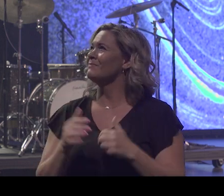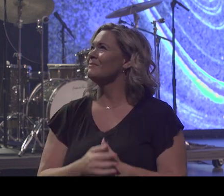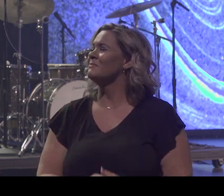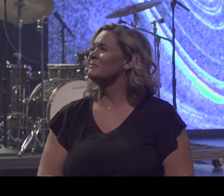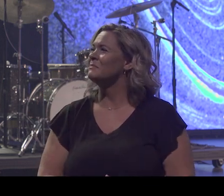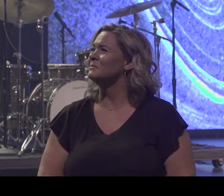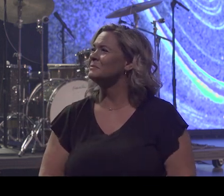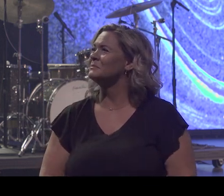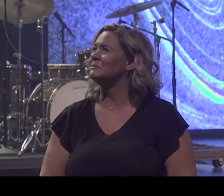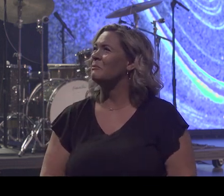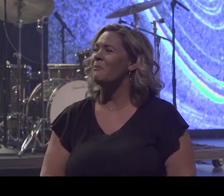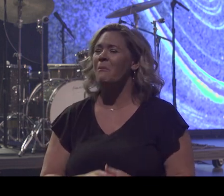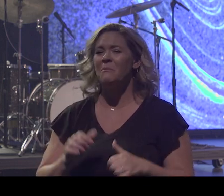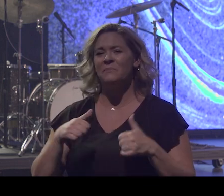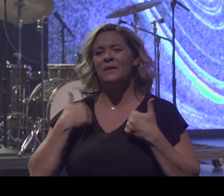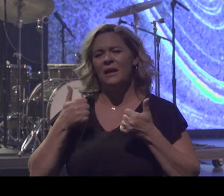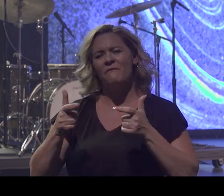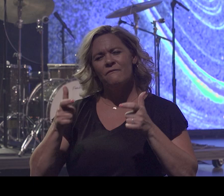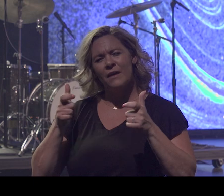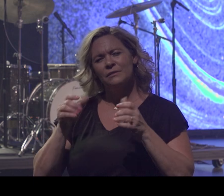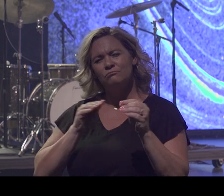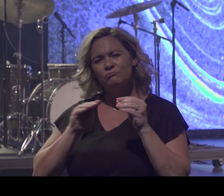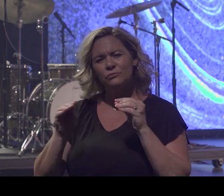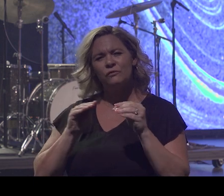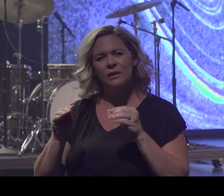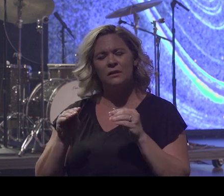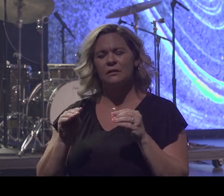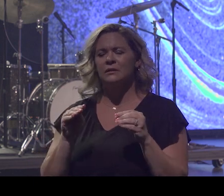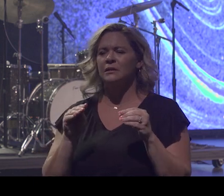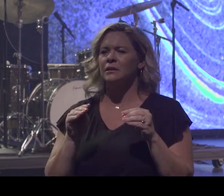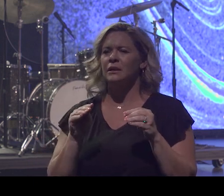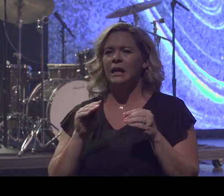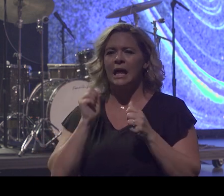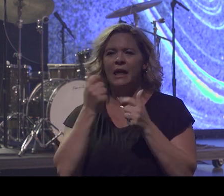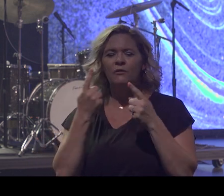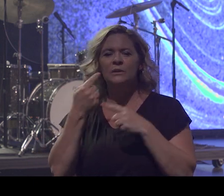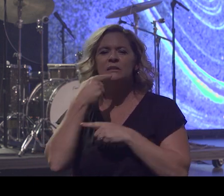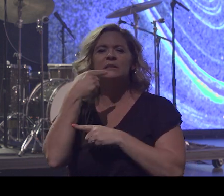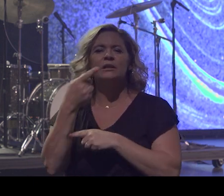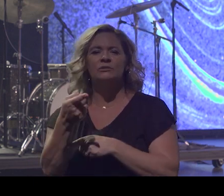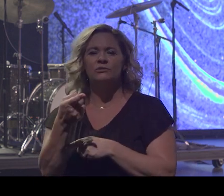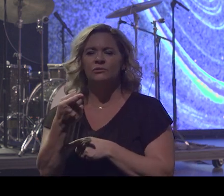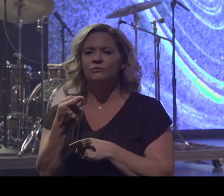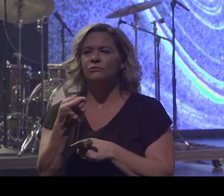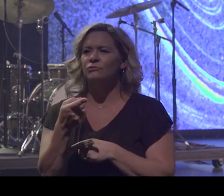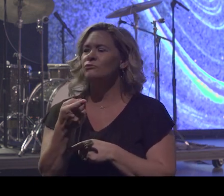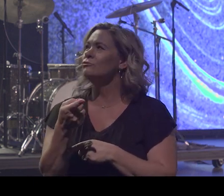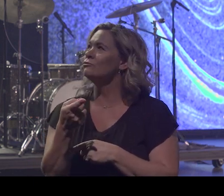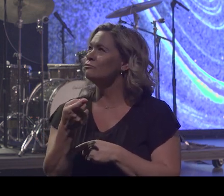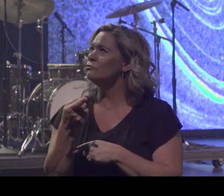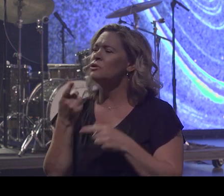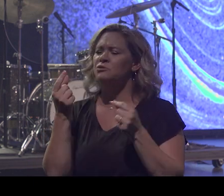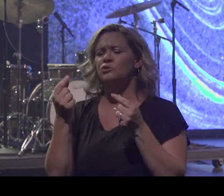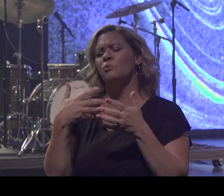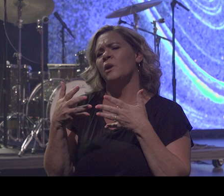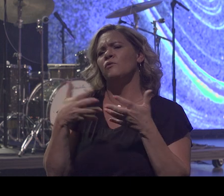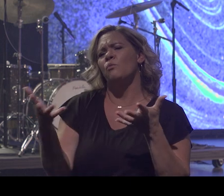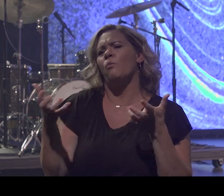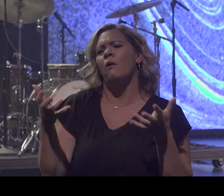A life fast and moving, and everybody tells you yes, nobody ever tell you no. You do what you want. You got all kind of